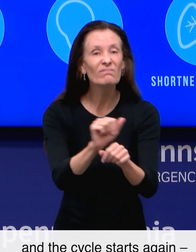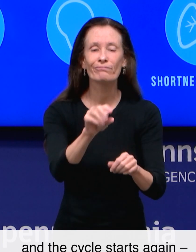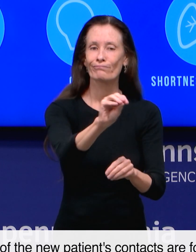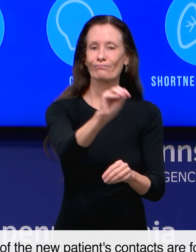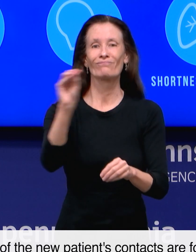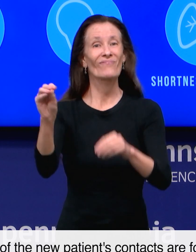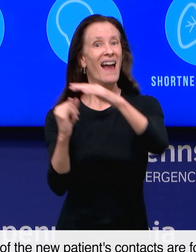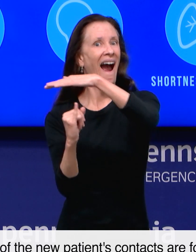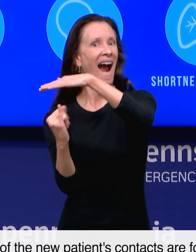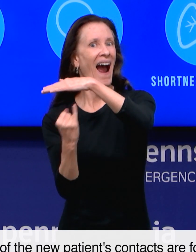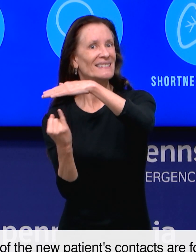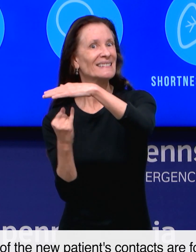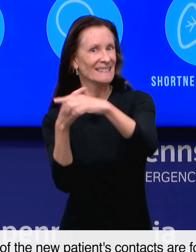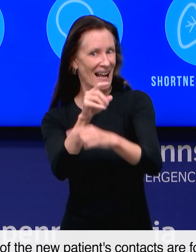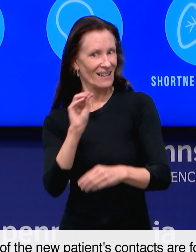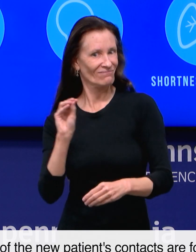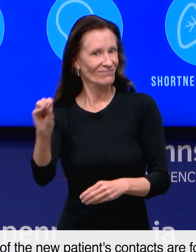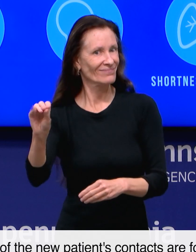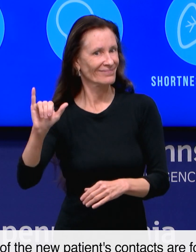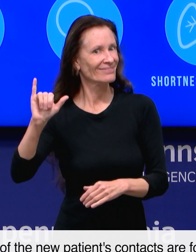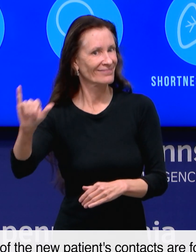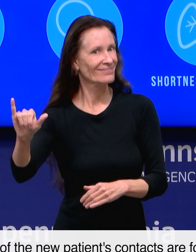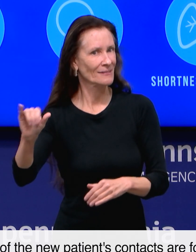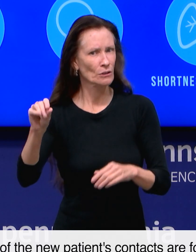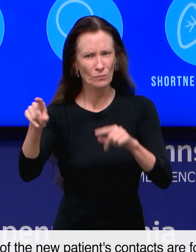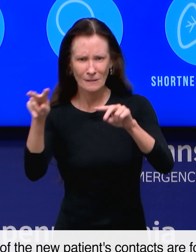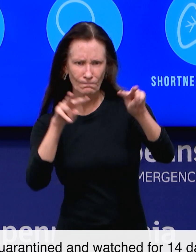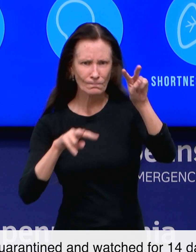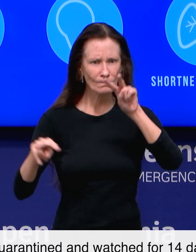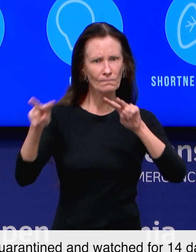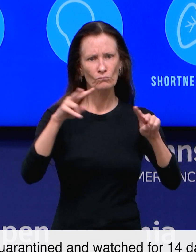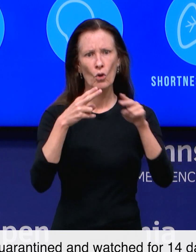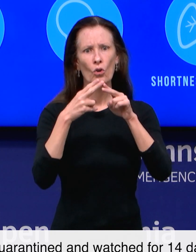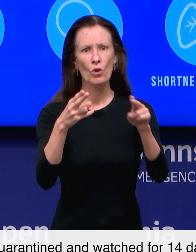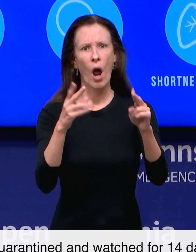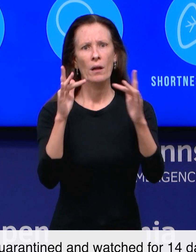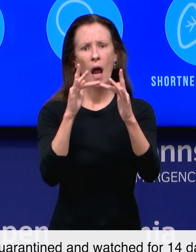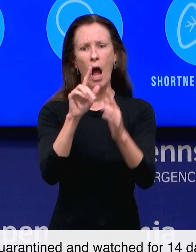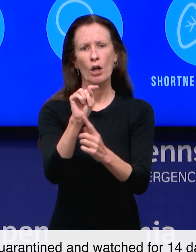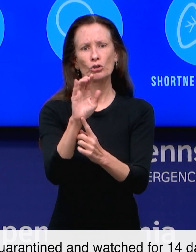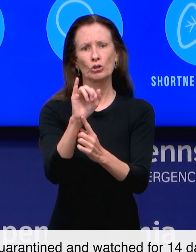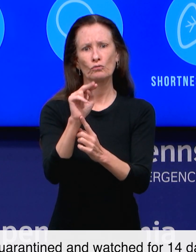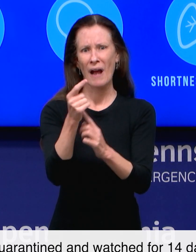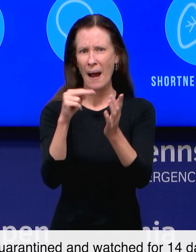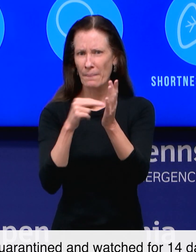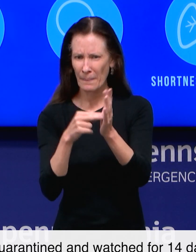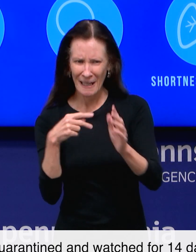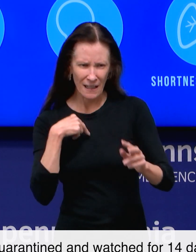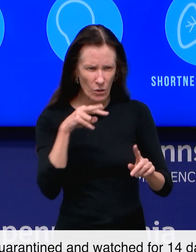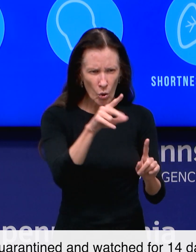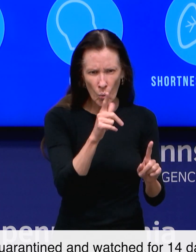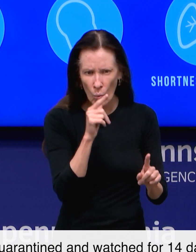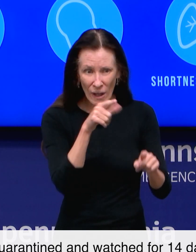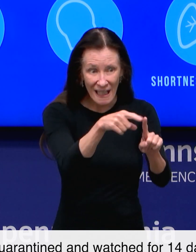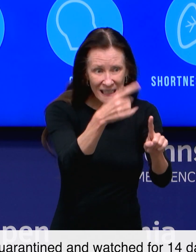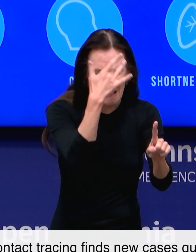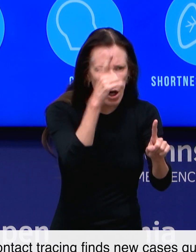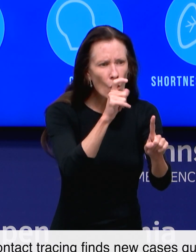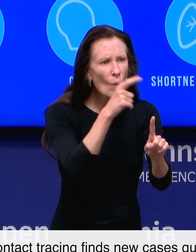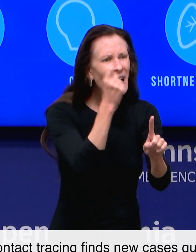All of the new patients' contacts are found, quarantined, and watched for 14 days.